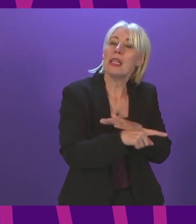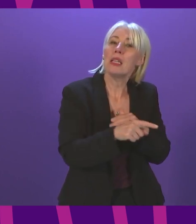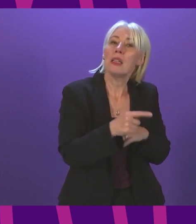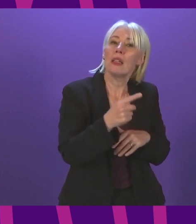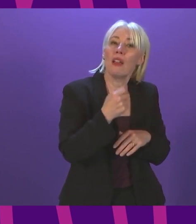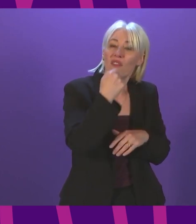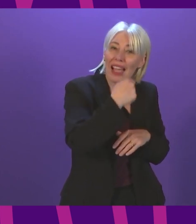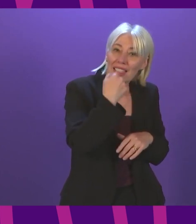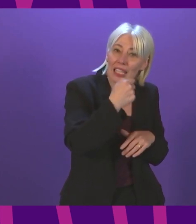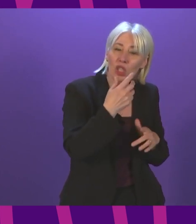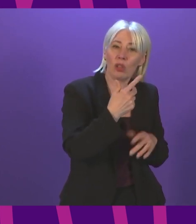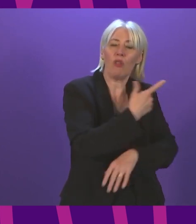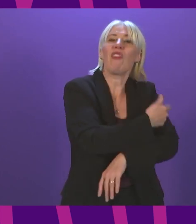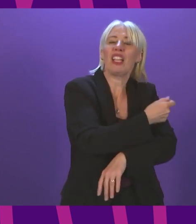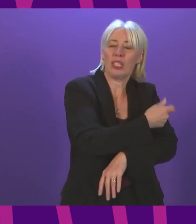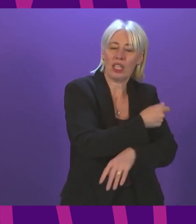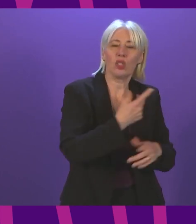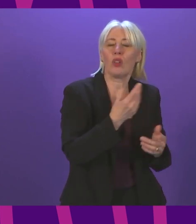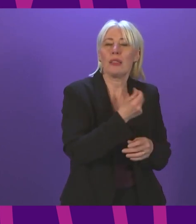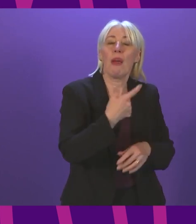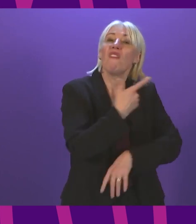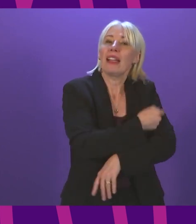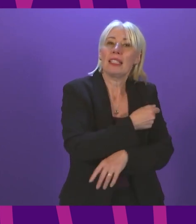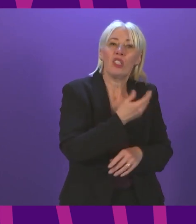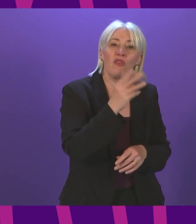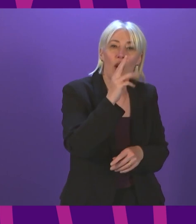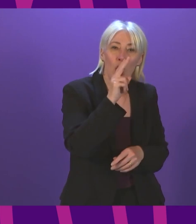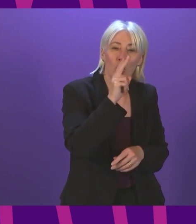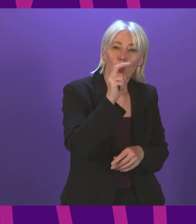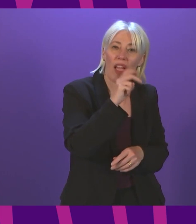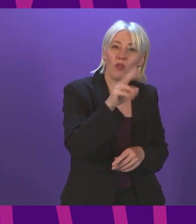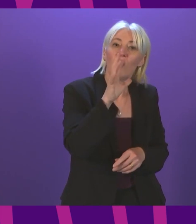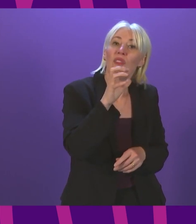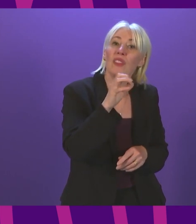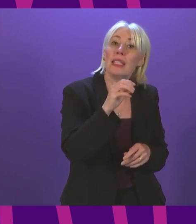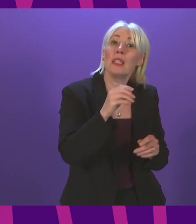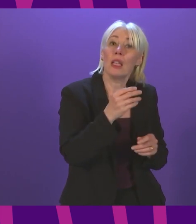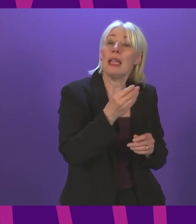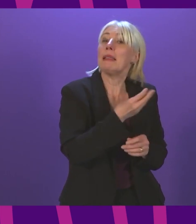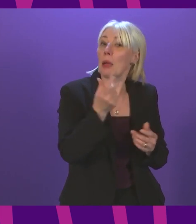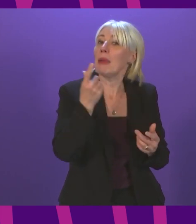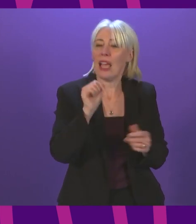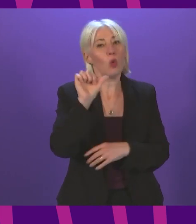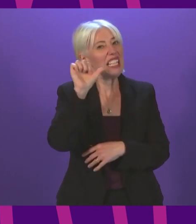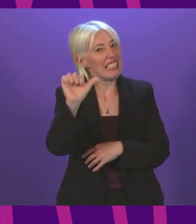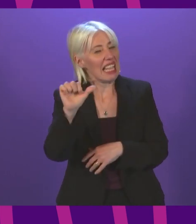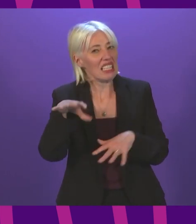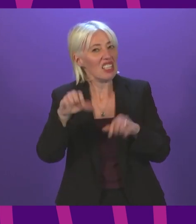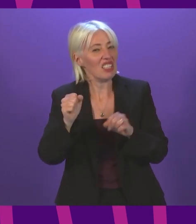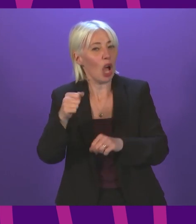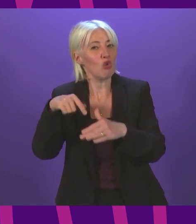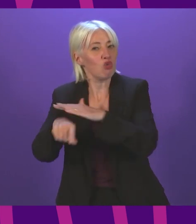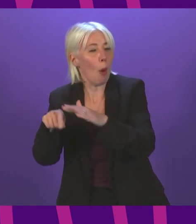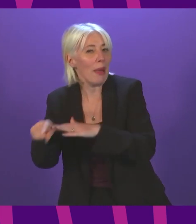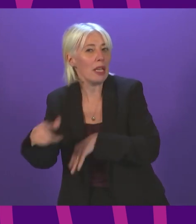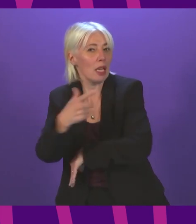olds this past Monday when other health boards were able to do so? First Minister. Six health boards started with drop-in clinics for 12 to 15 year olds